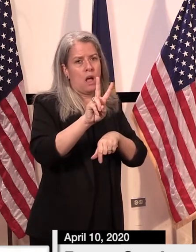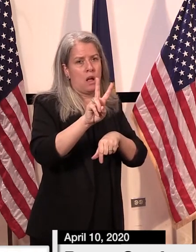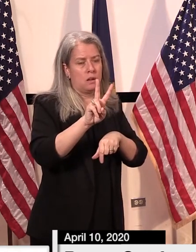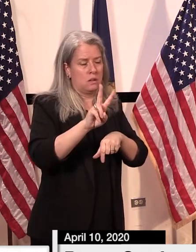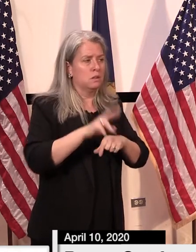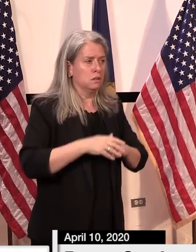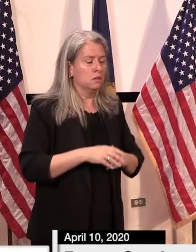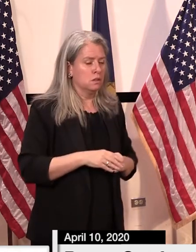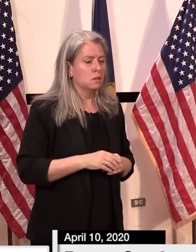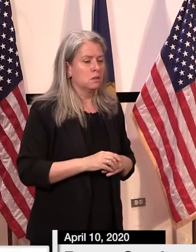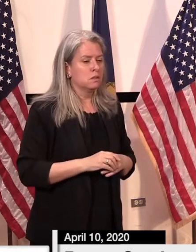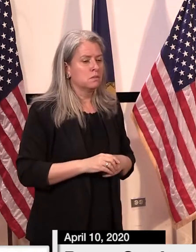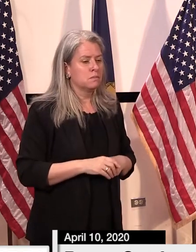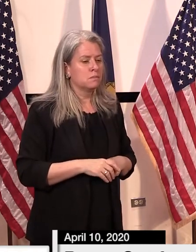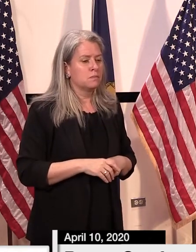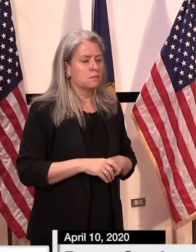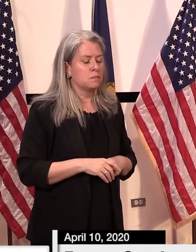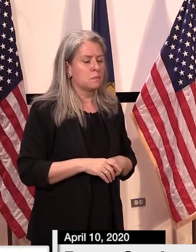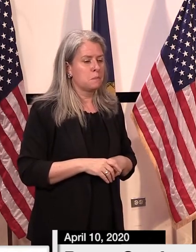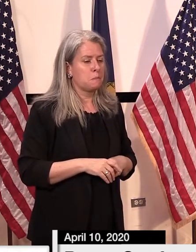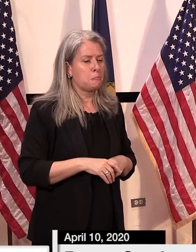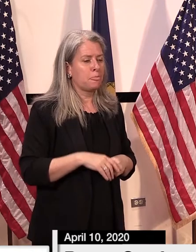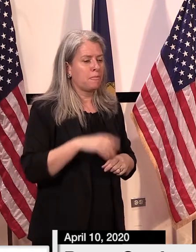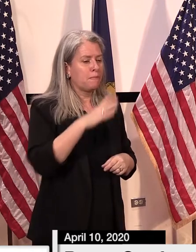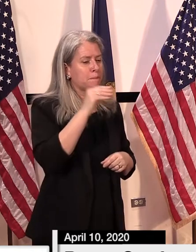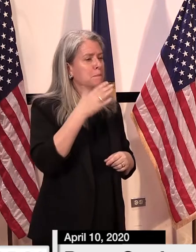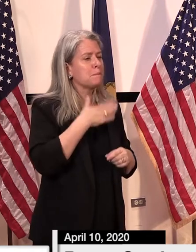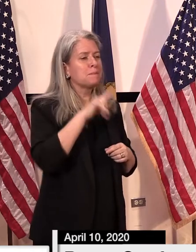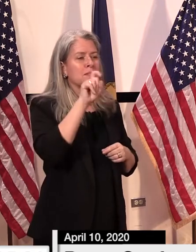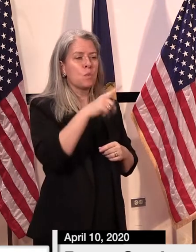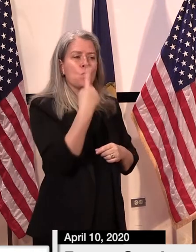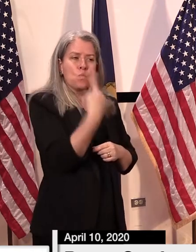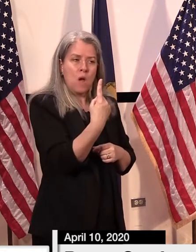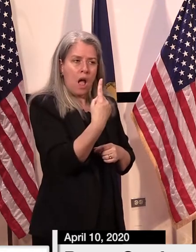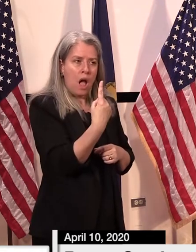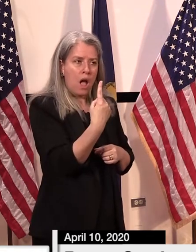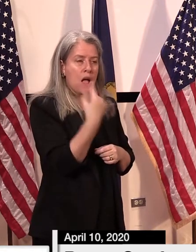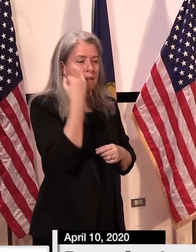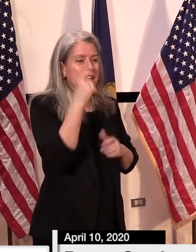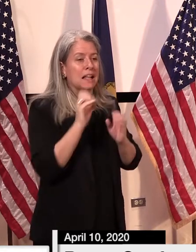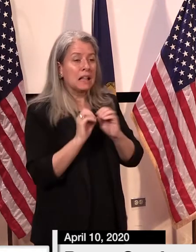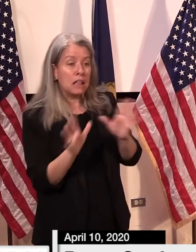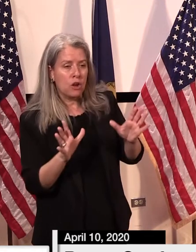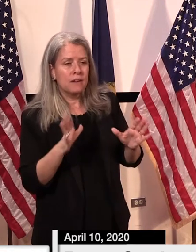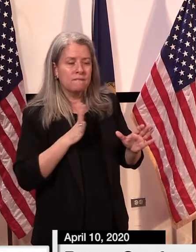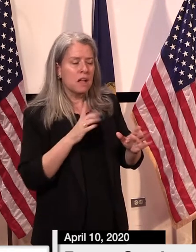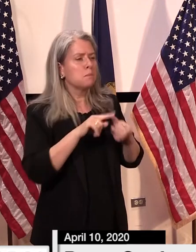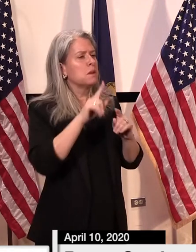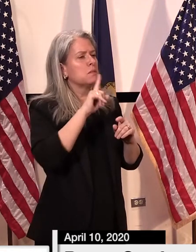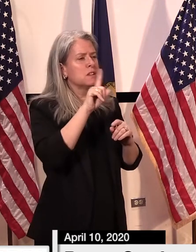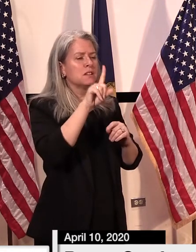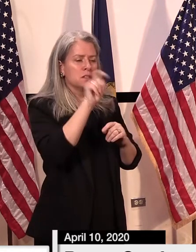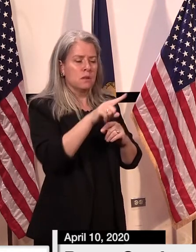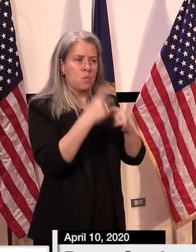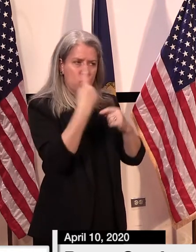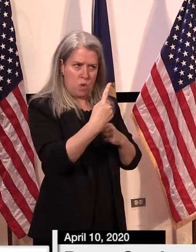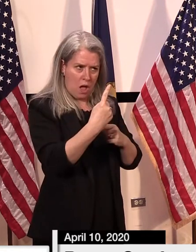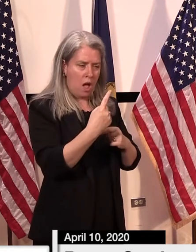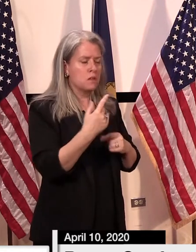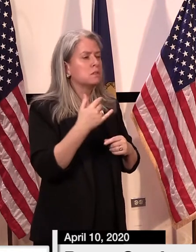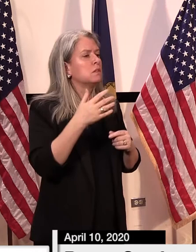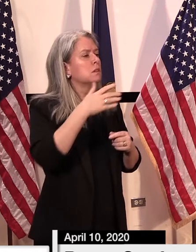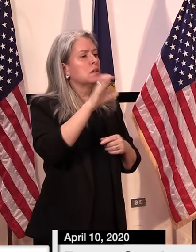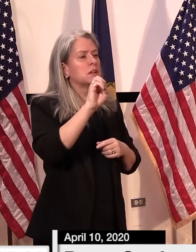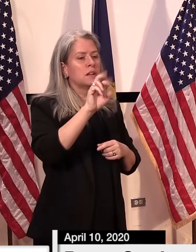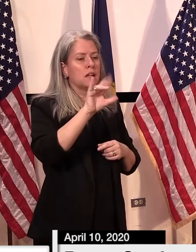offline um and just please one question if you need a clarity that's fine but not multi-part questions aaron